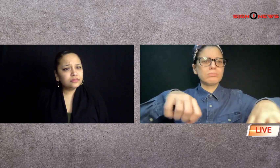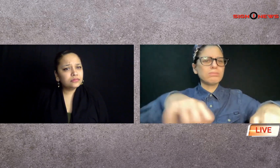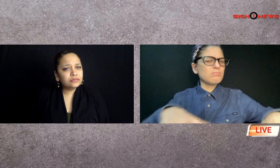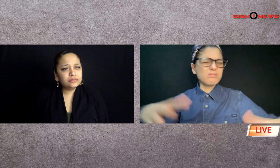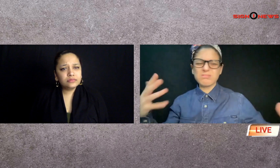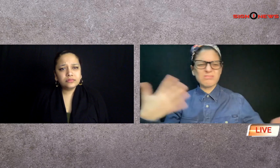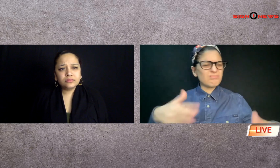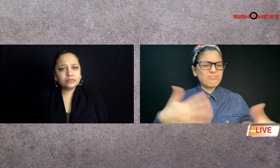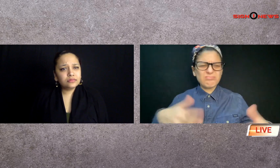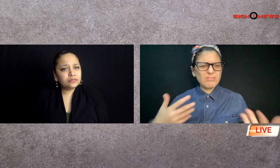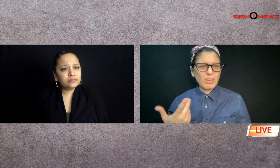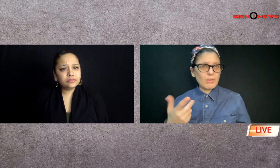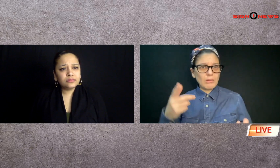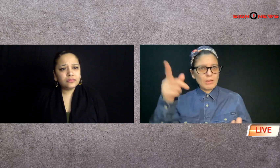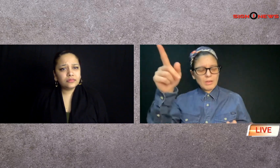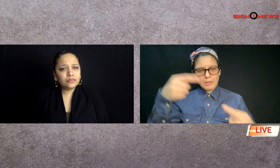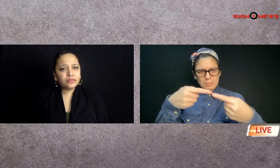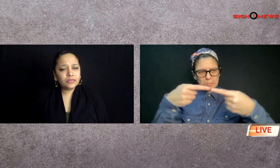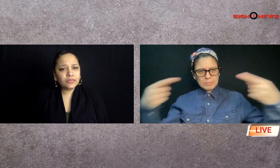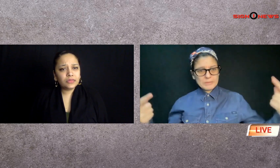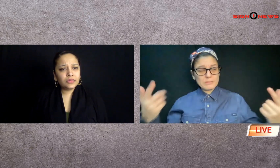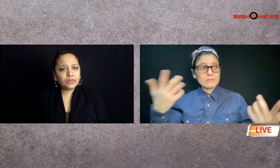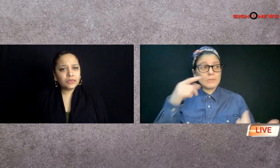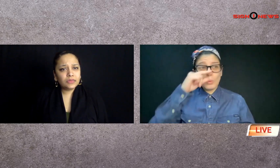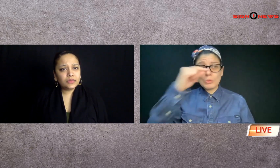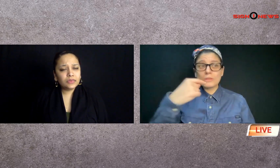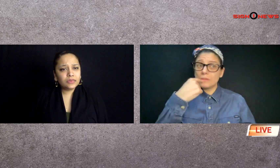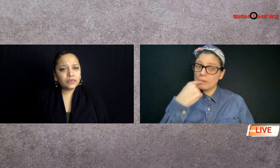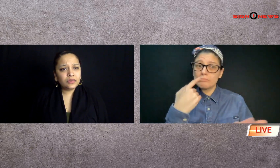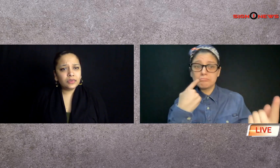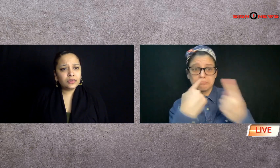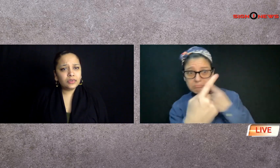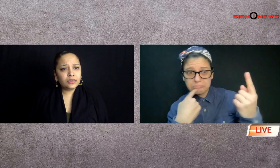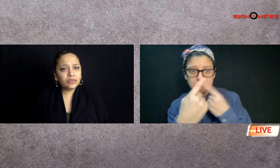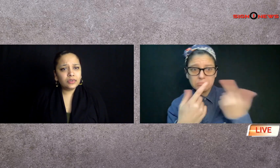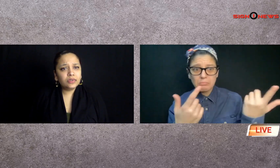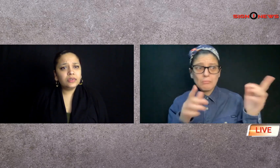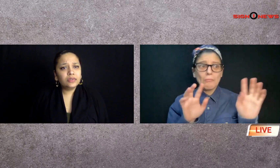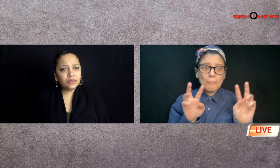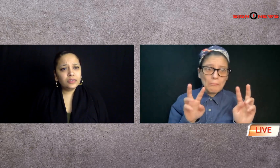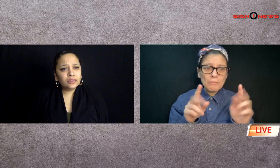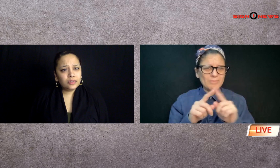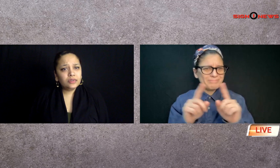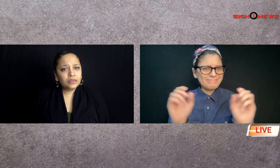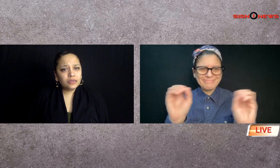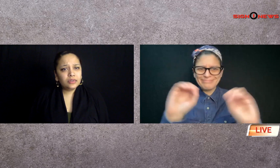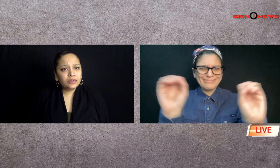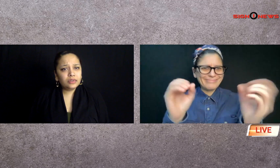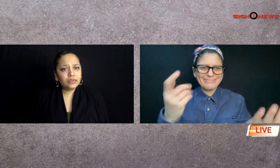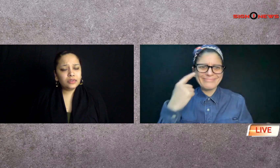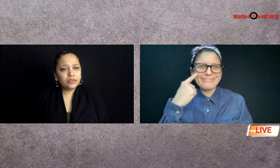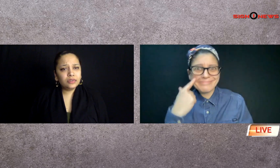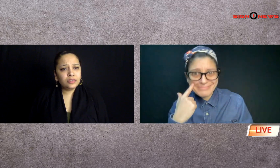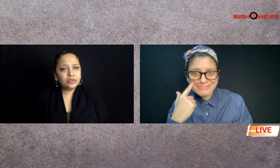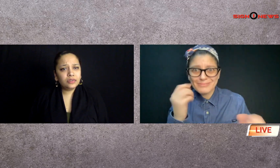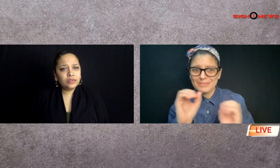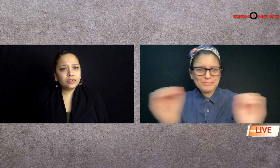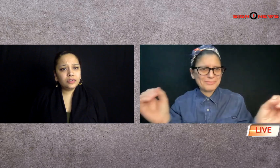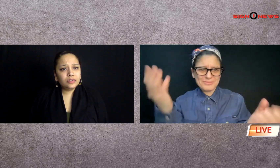Russia is determined to invade everyone's hoping that Putin is willing to